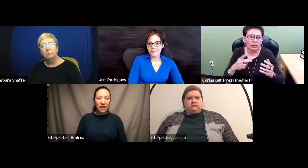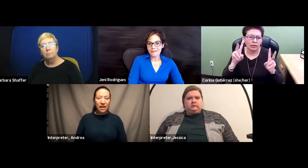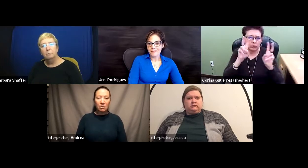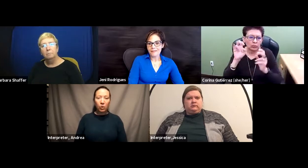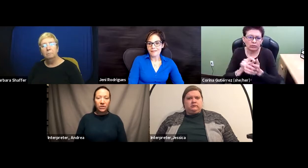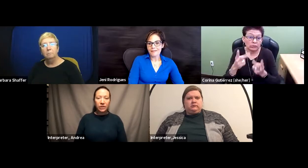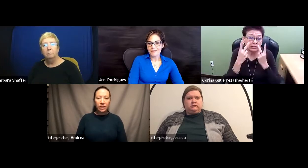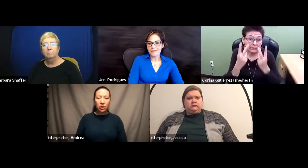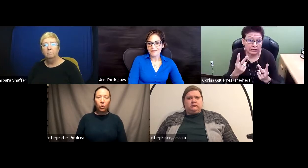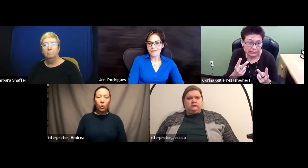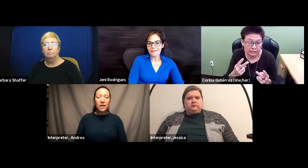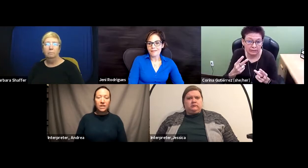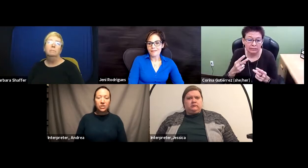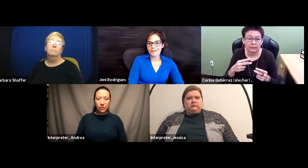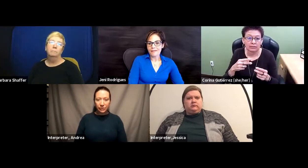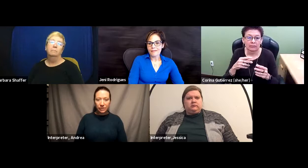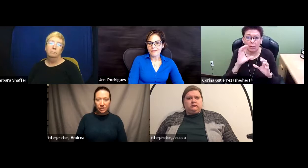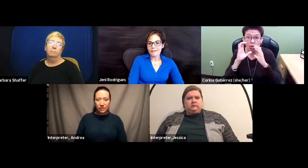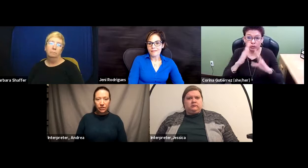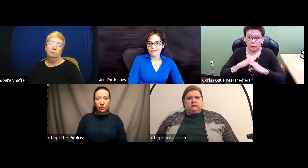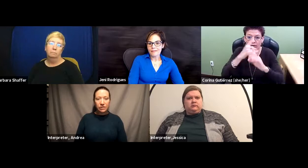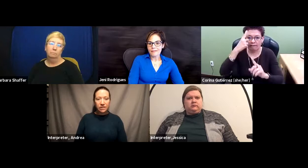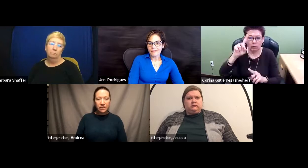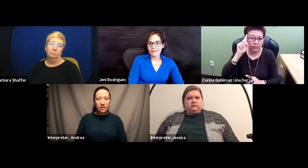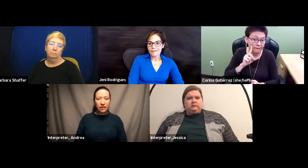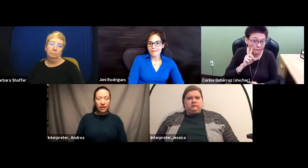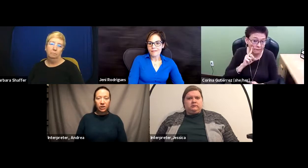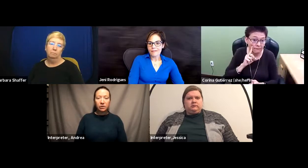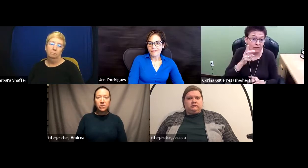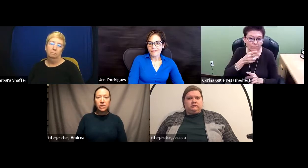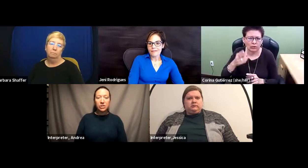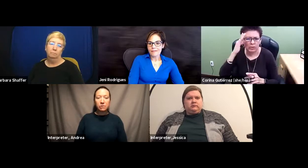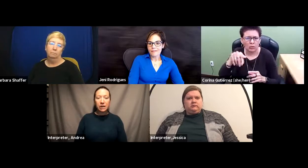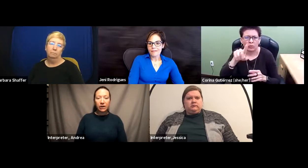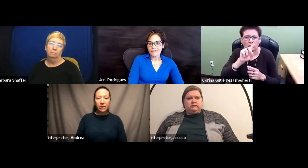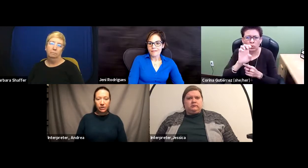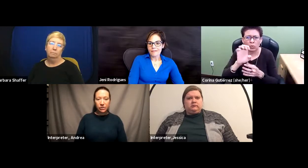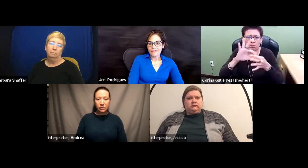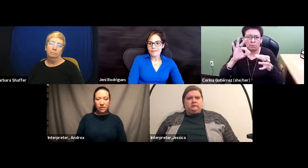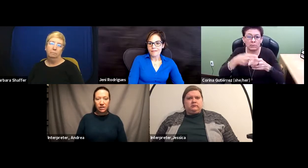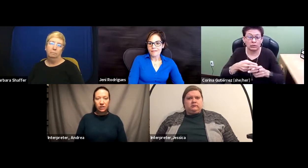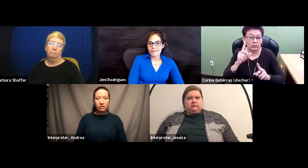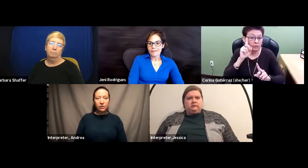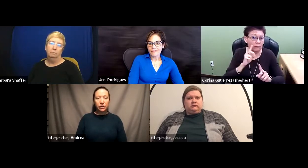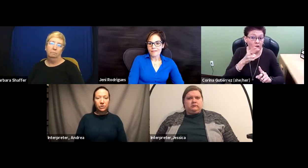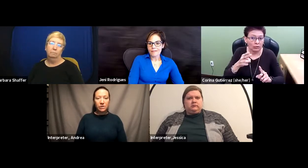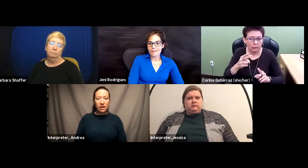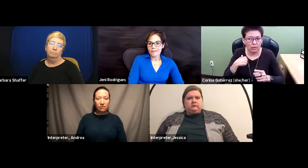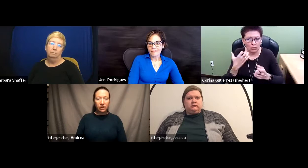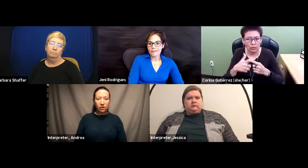I am wondering what issues you see and what communication barriers you see for those who are deaf and